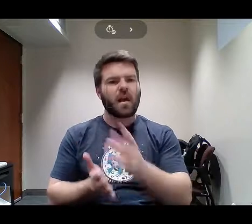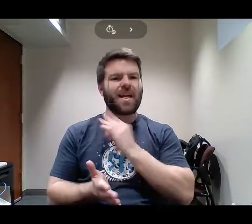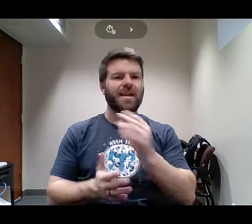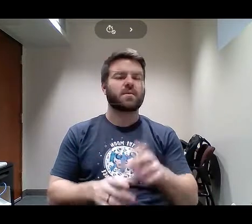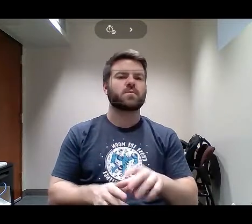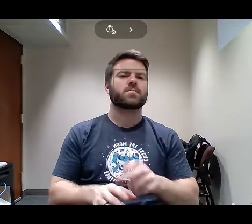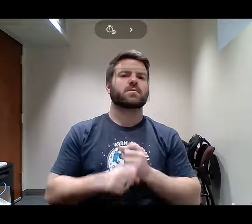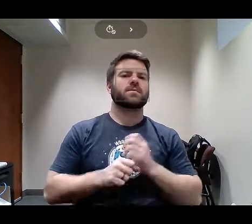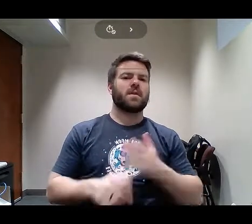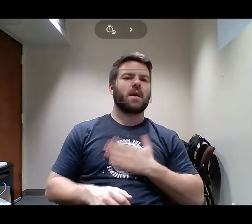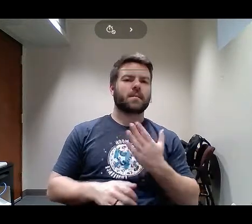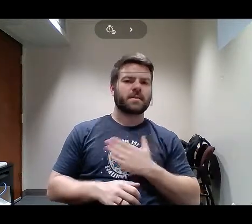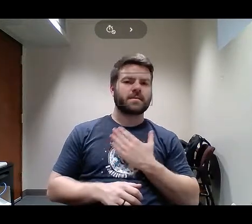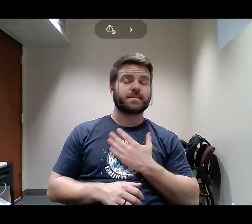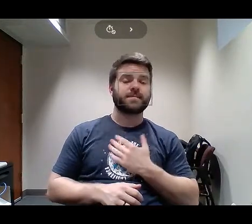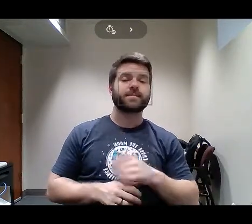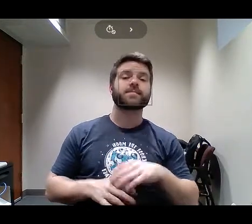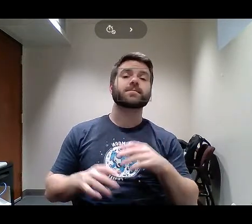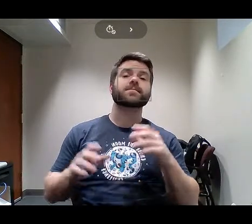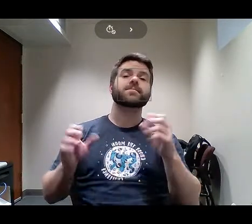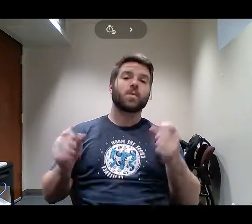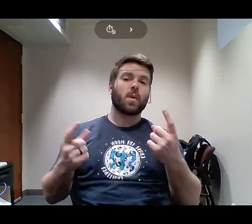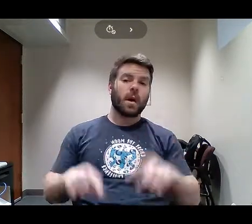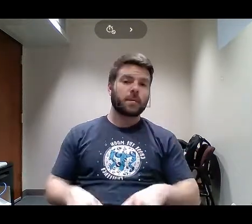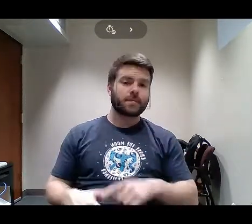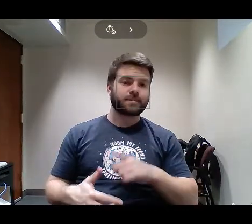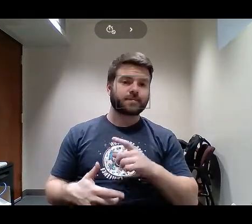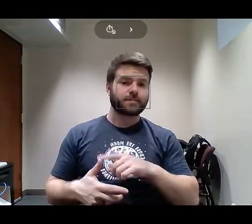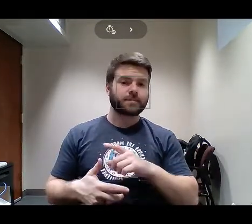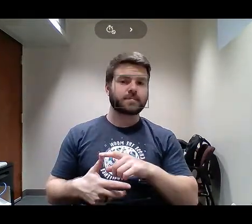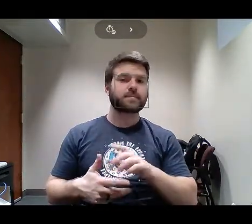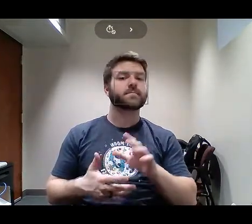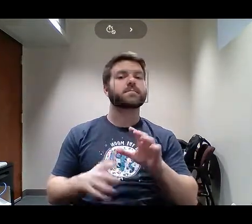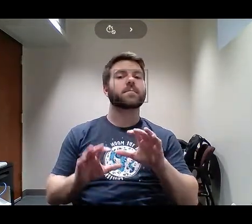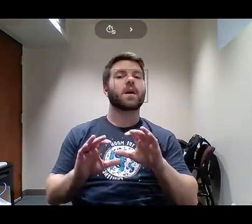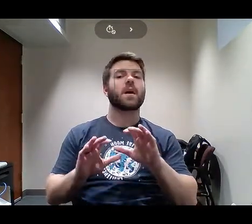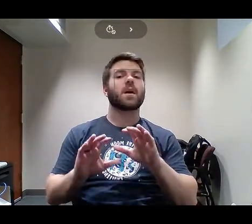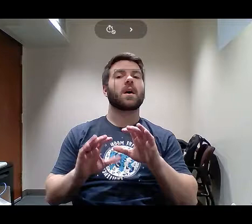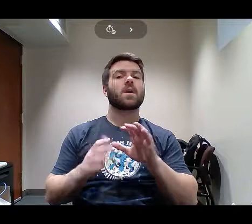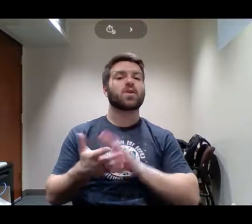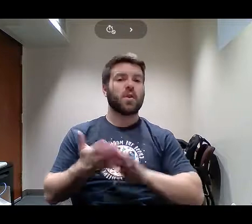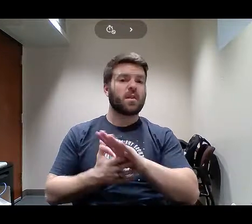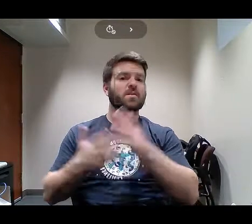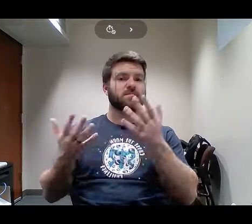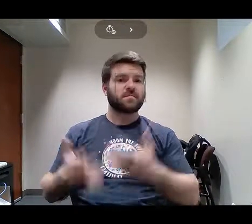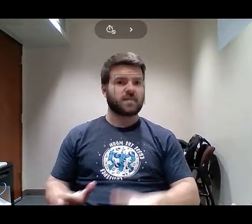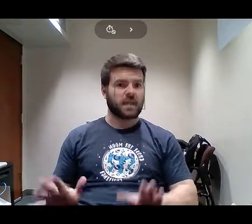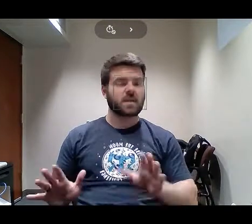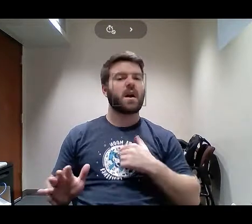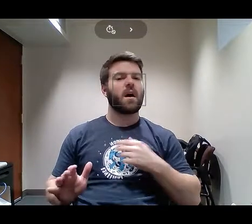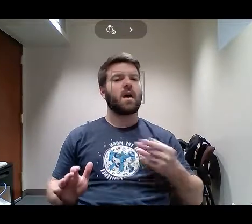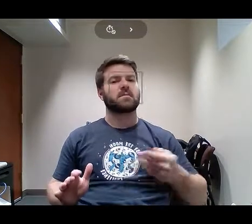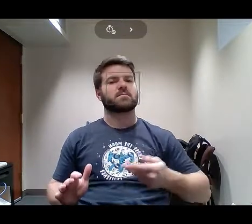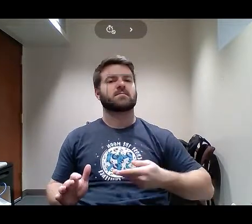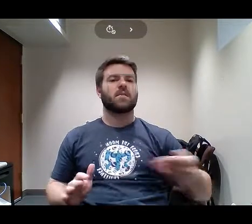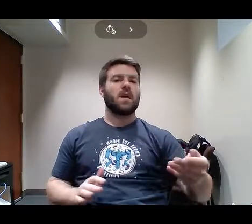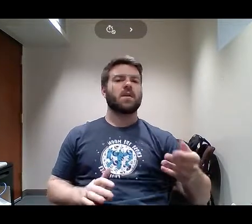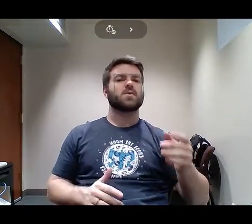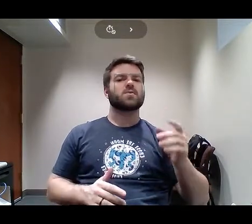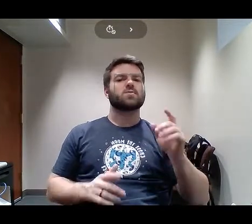given the opportunity to co-anchor the 6 o'clock news in Baltimore. Because the whole goal in the media